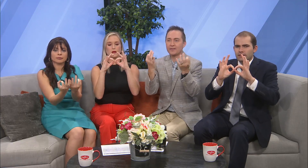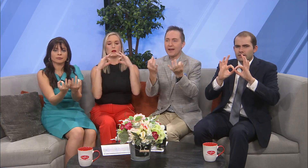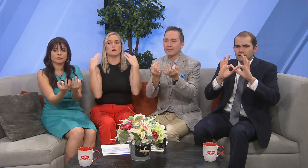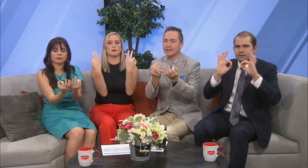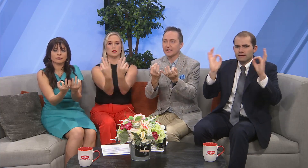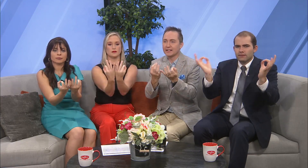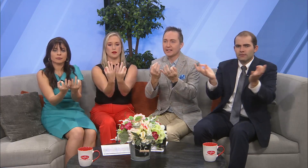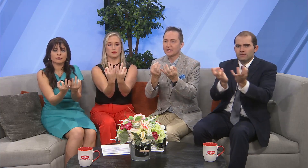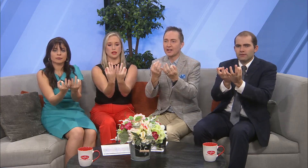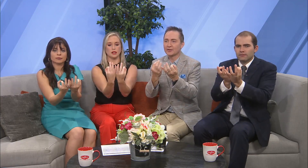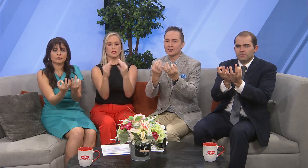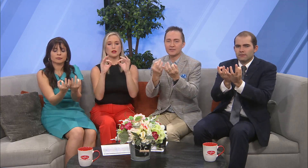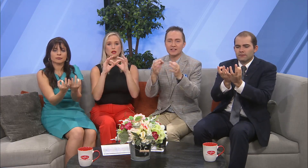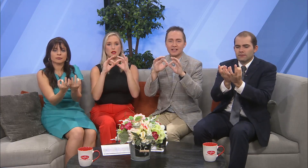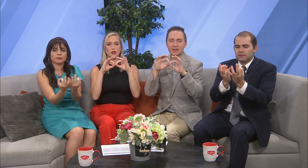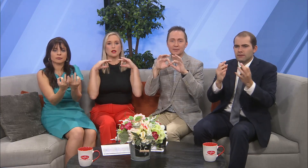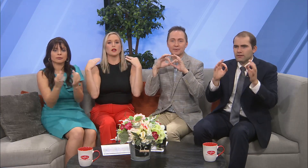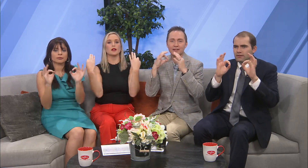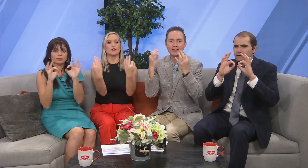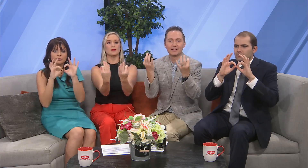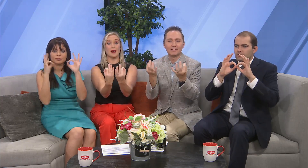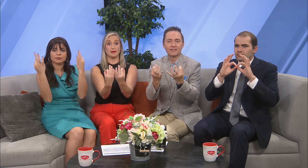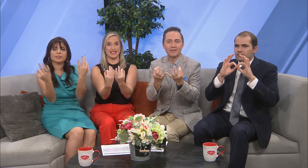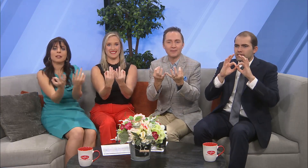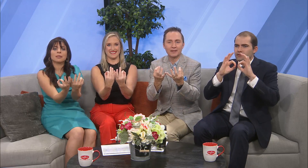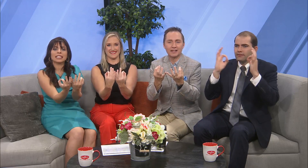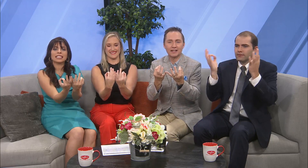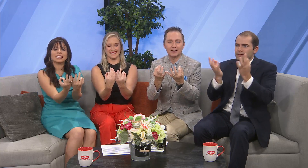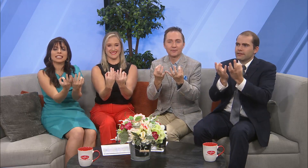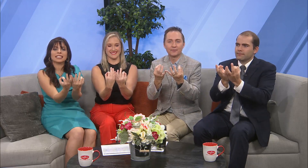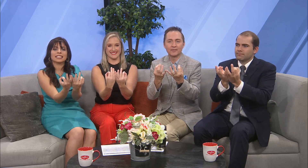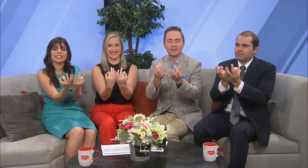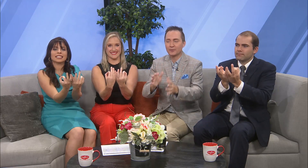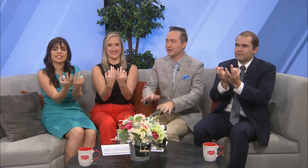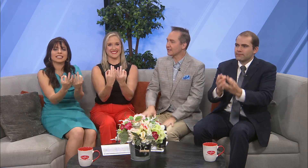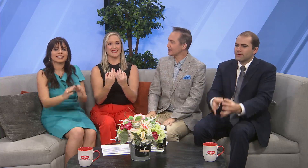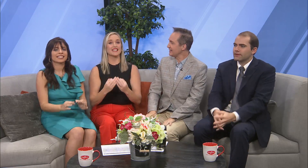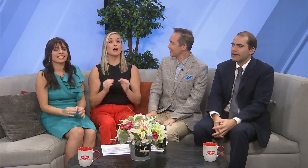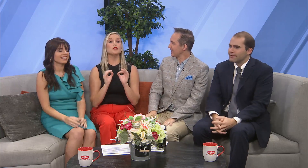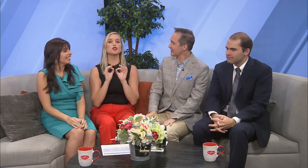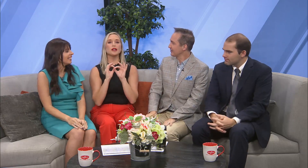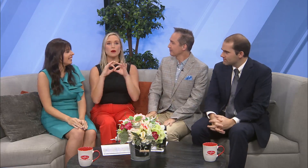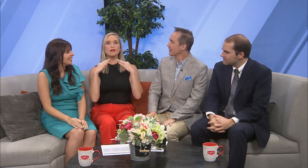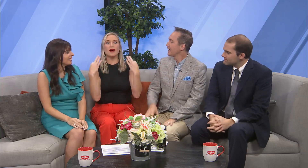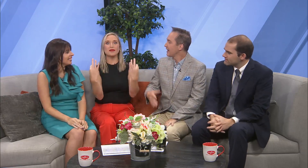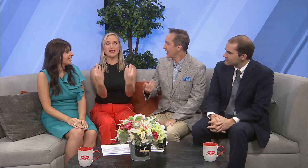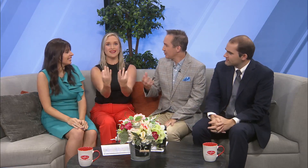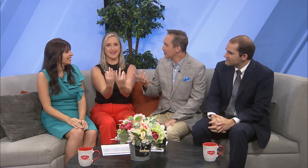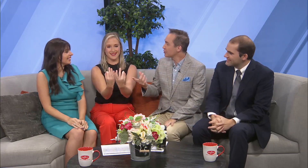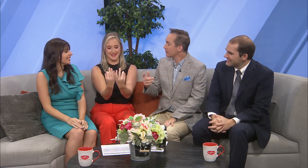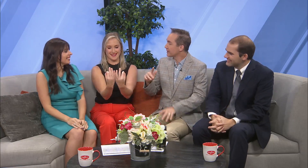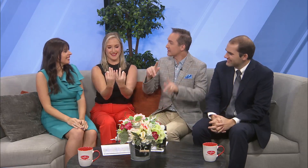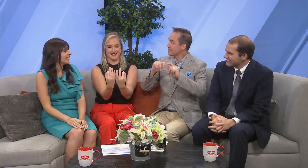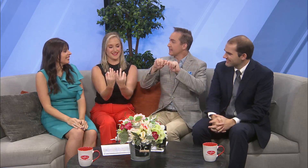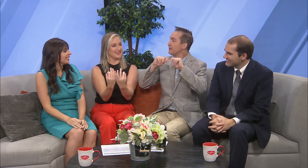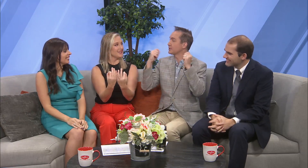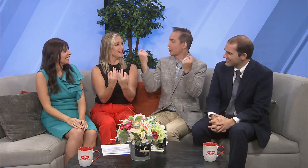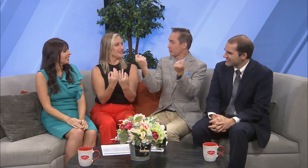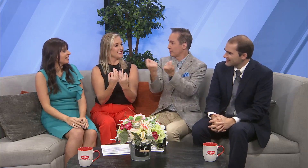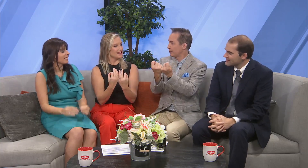family here at Ozark's Fox AM. Family. Family. There we go. Come and join our family. And you can join because the team is a group.